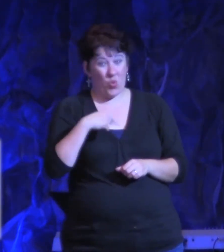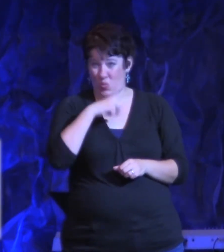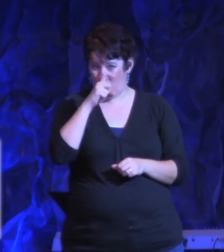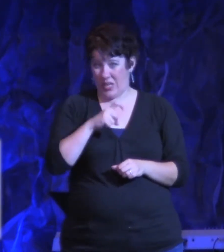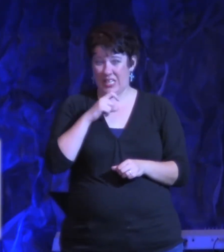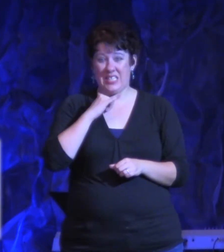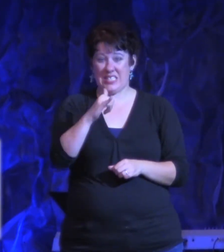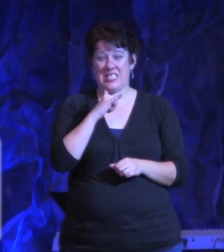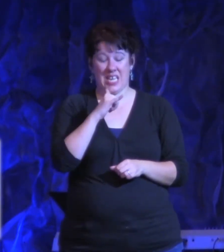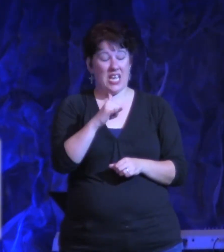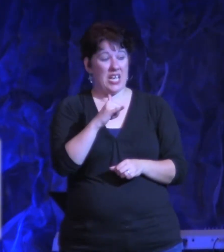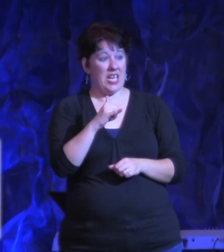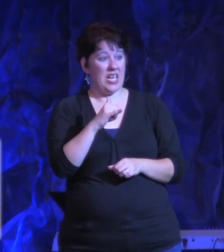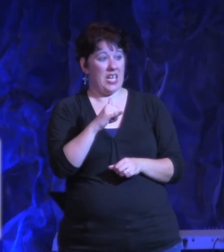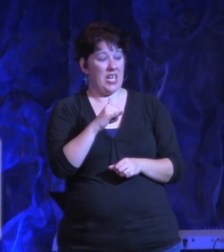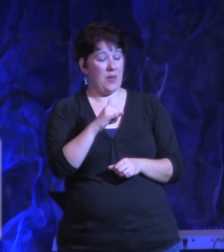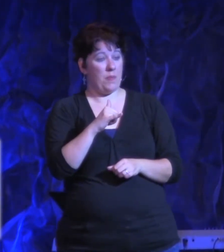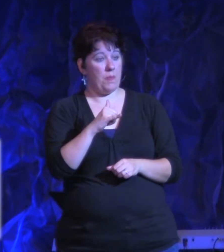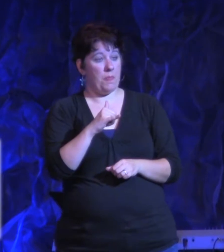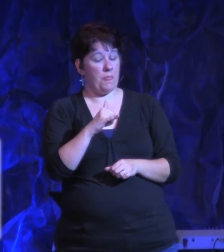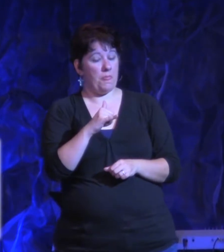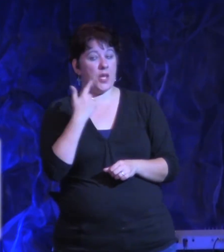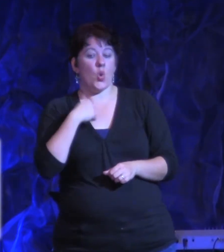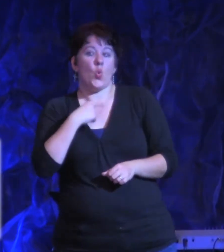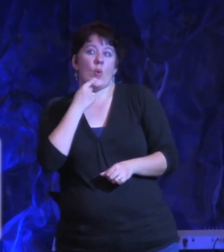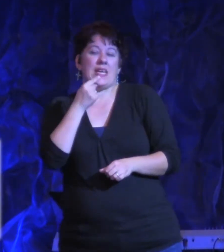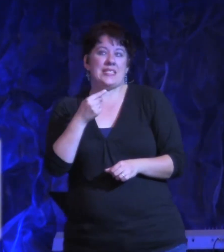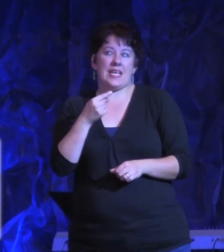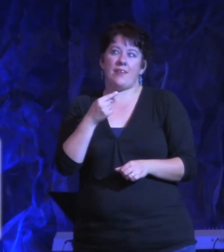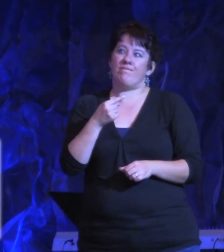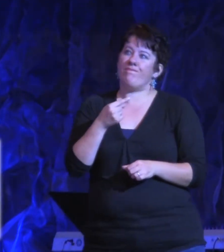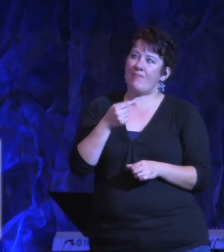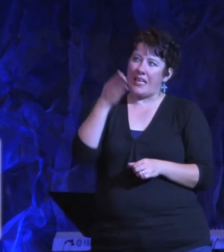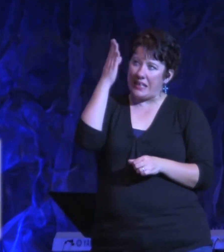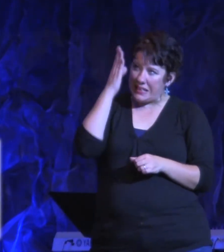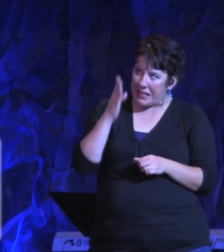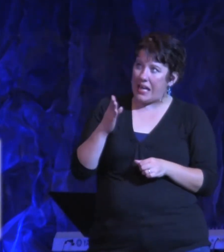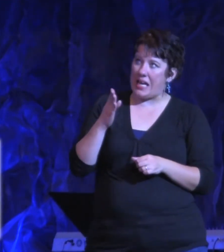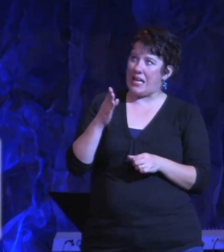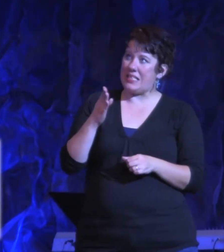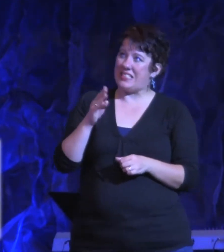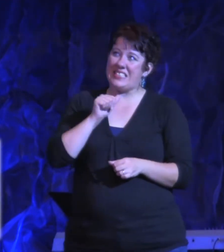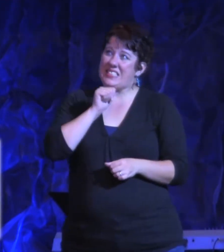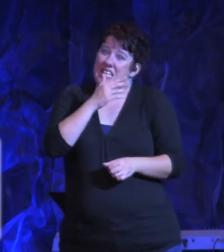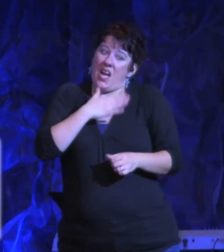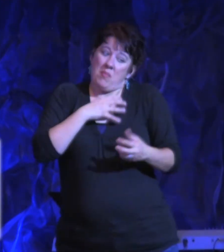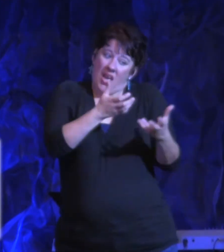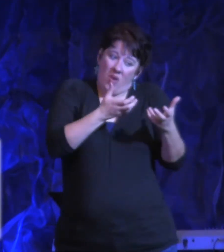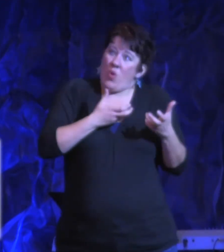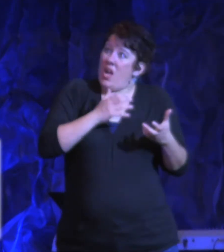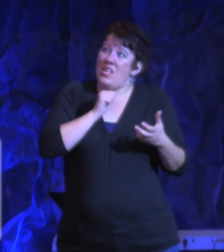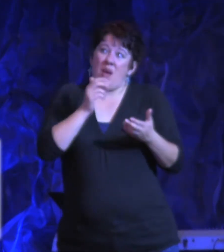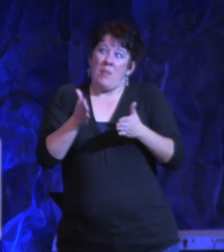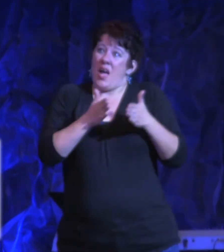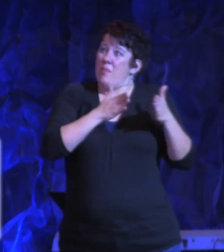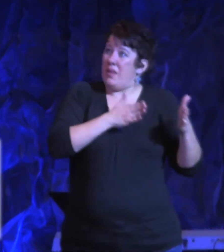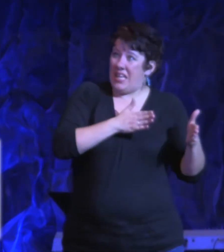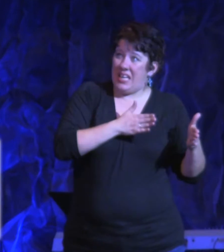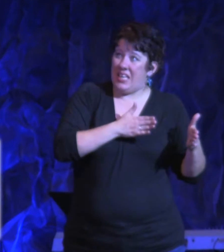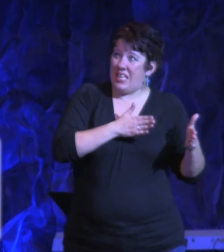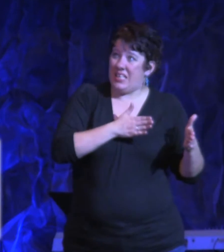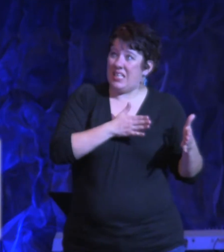I think God would be more in favor in helping us if we're after His agenda doing His will instead of doing our own. Don't you think?